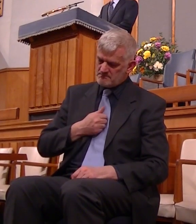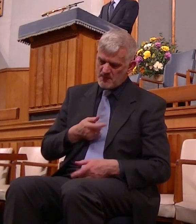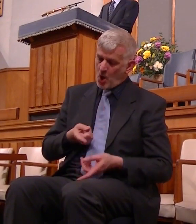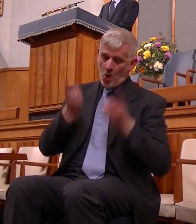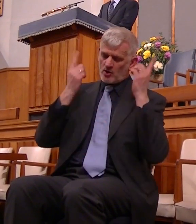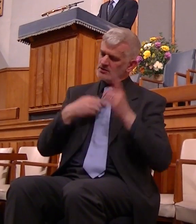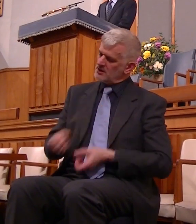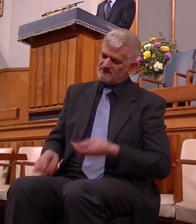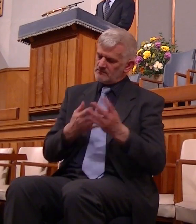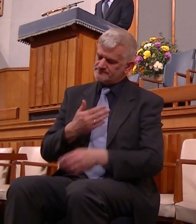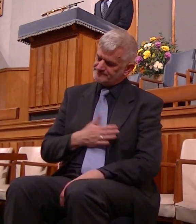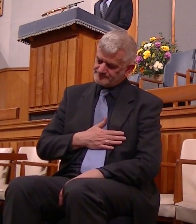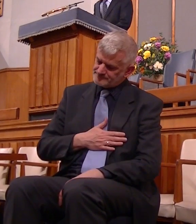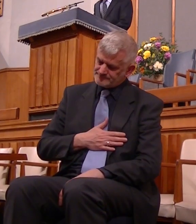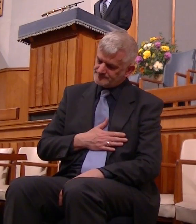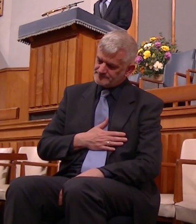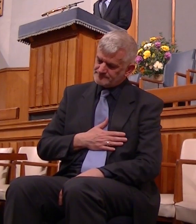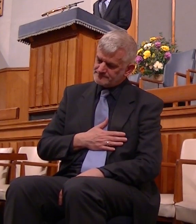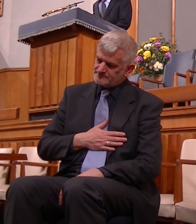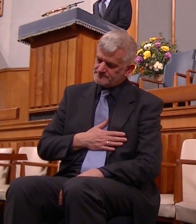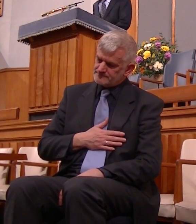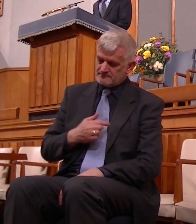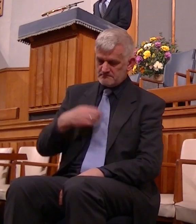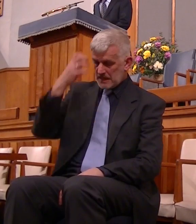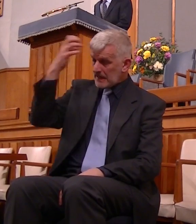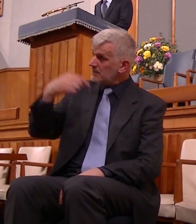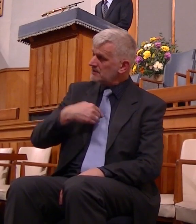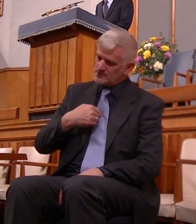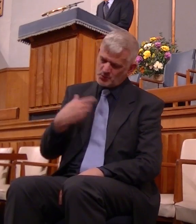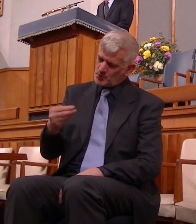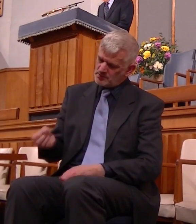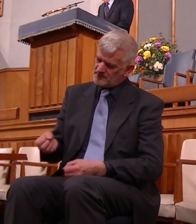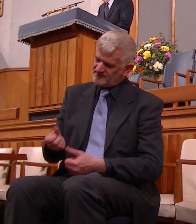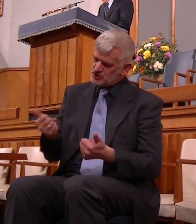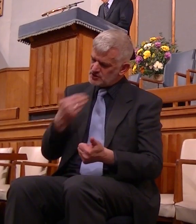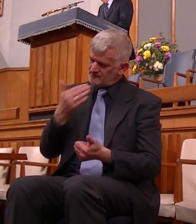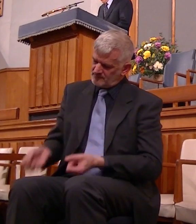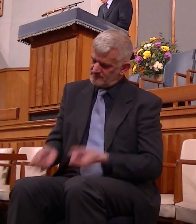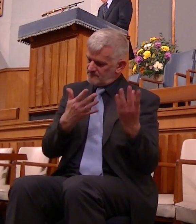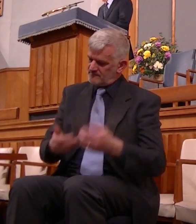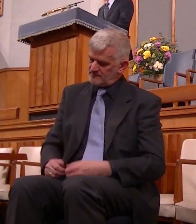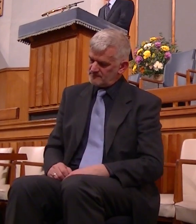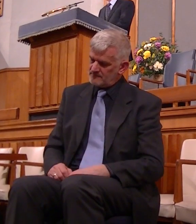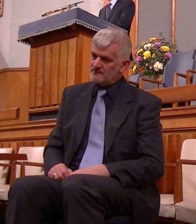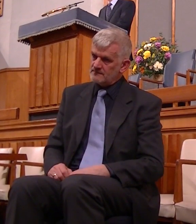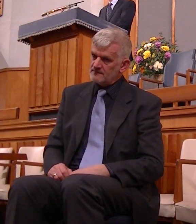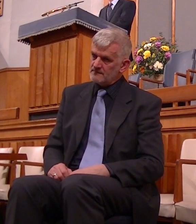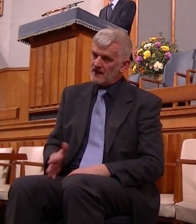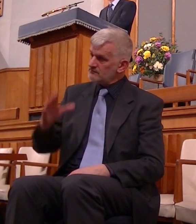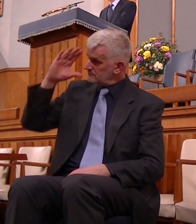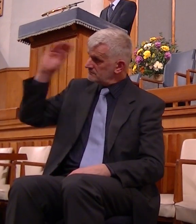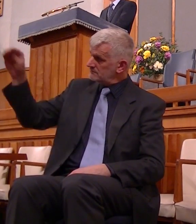I will no longer seek to be sovereign in my life self-sufficient